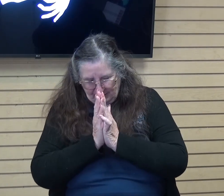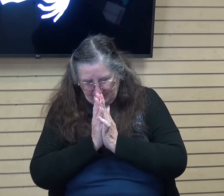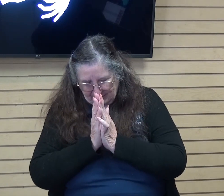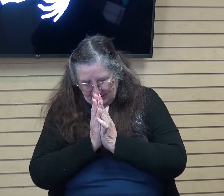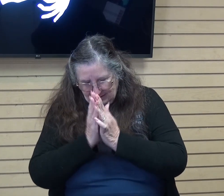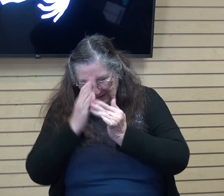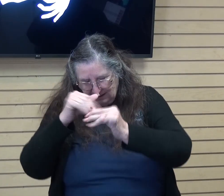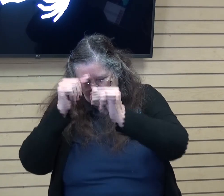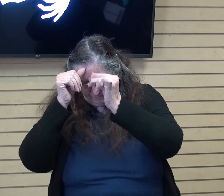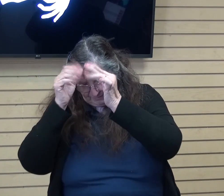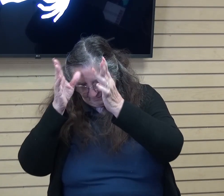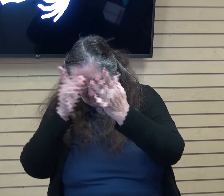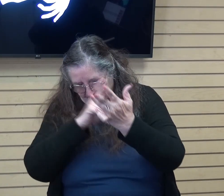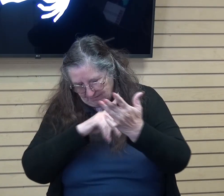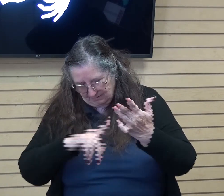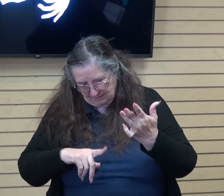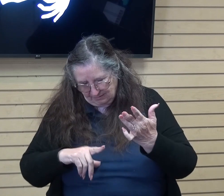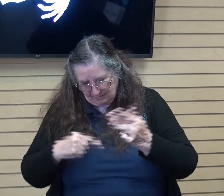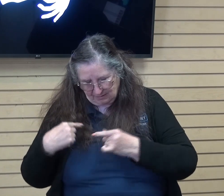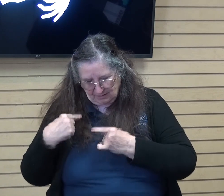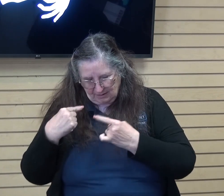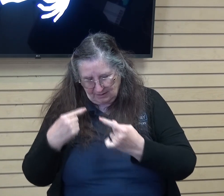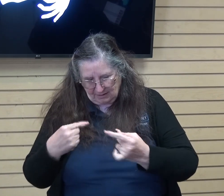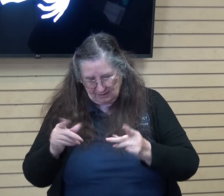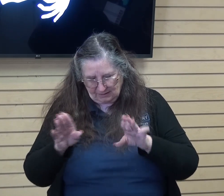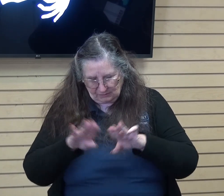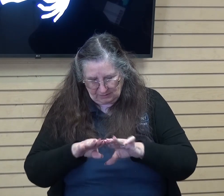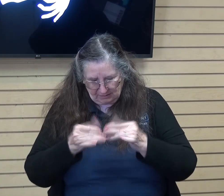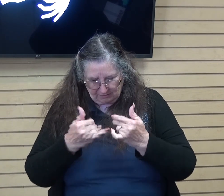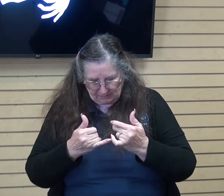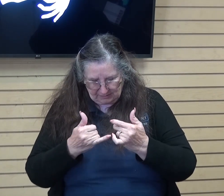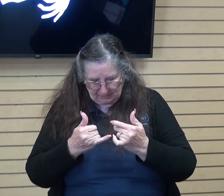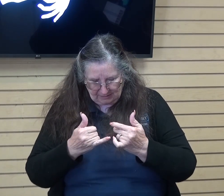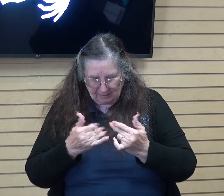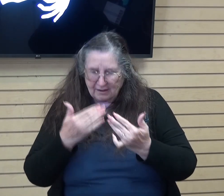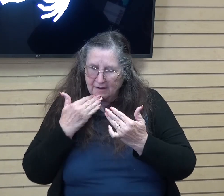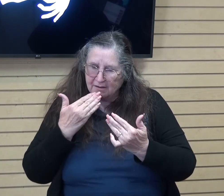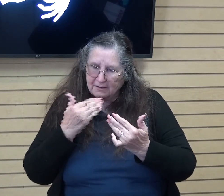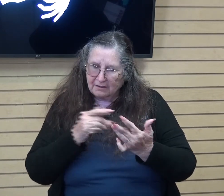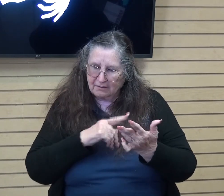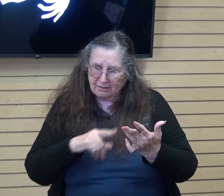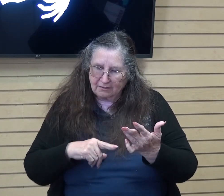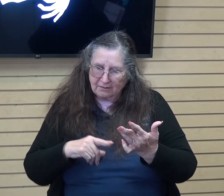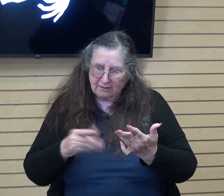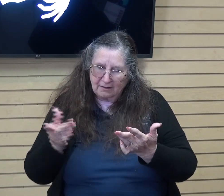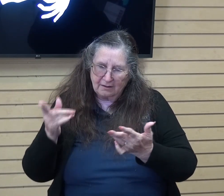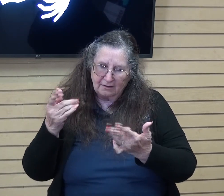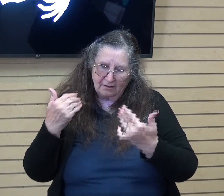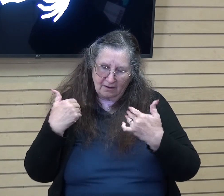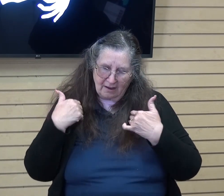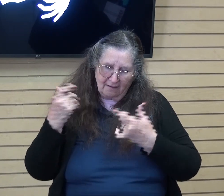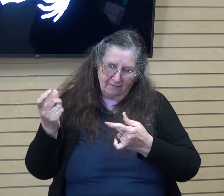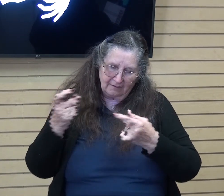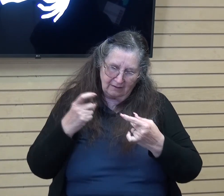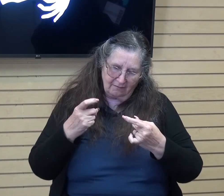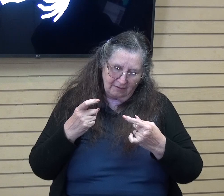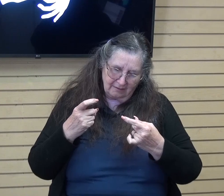father lord as we close today lord i just thank you lord that you have given us um